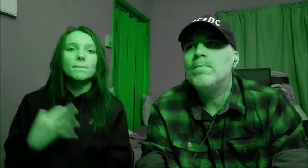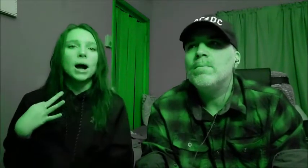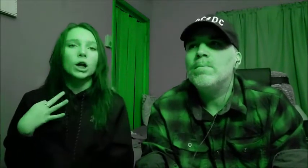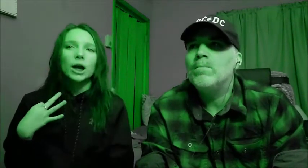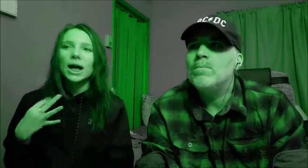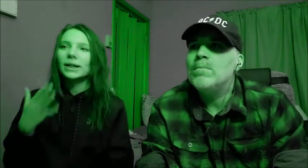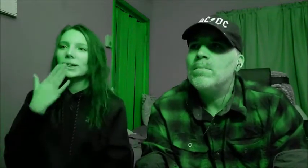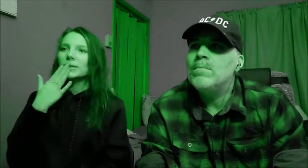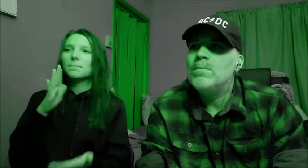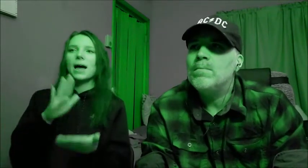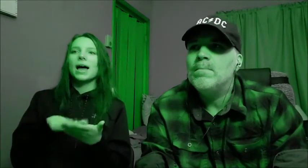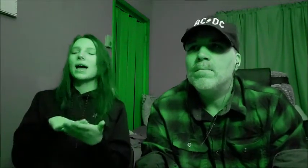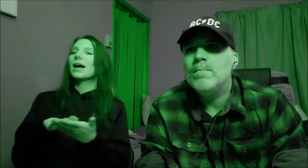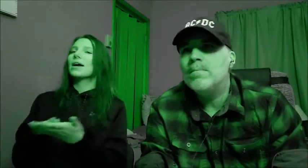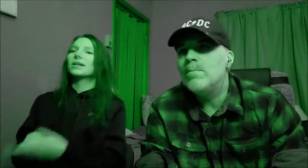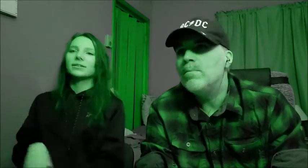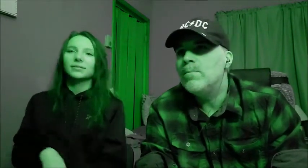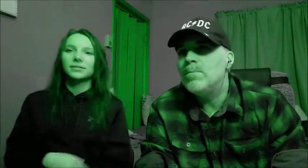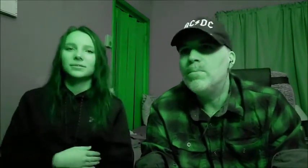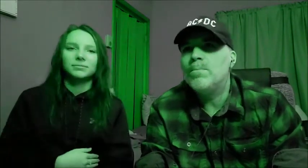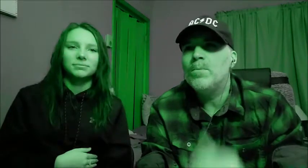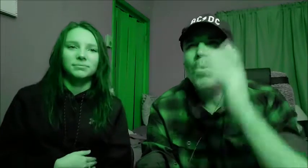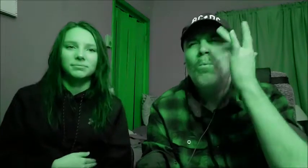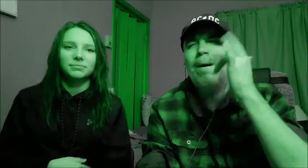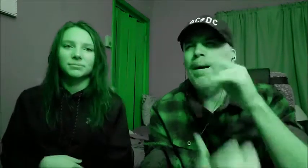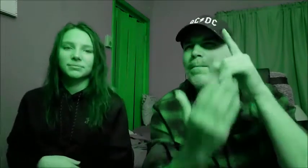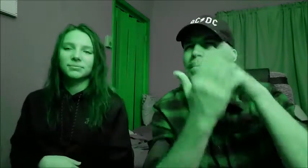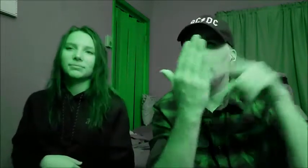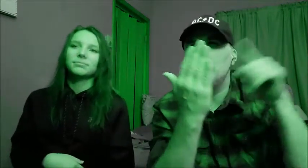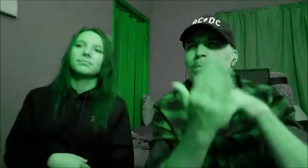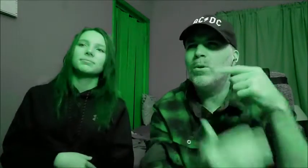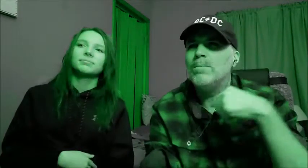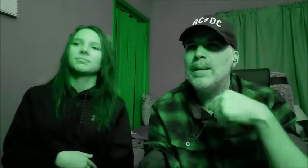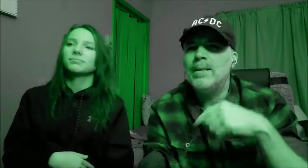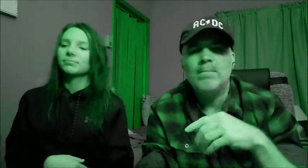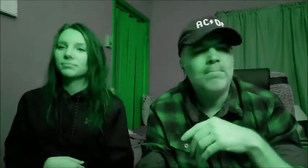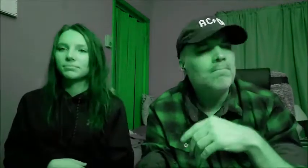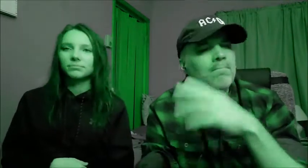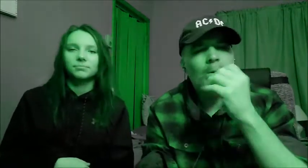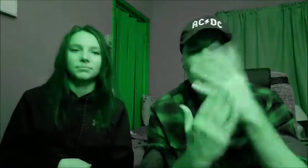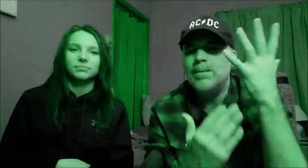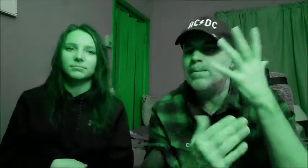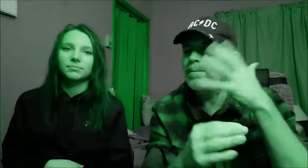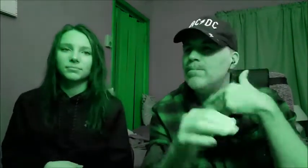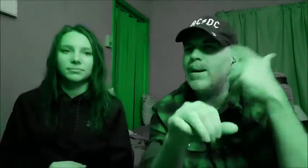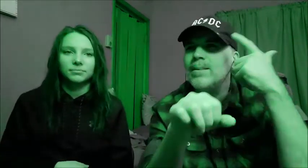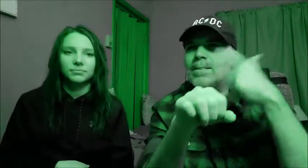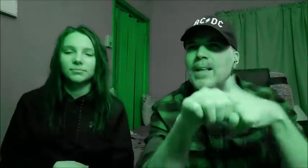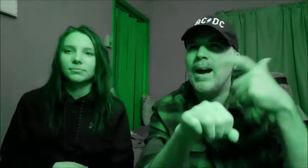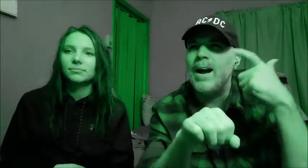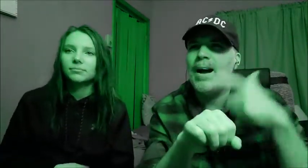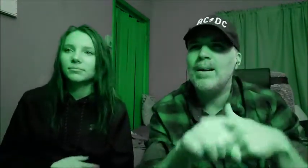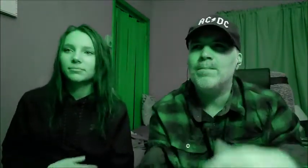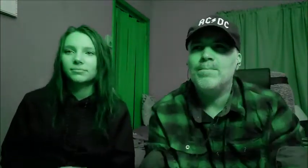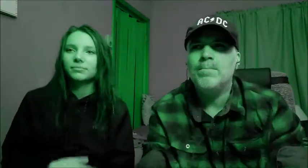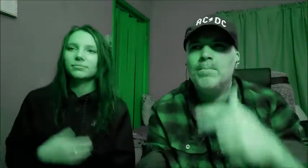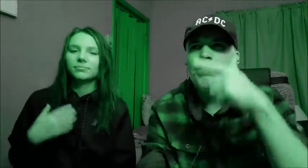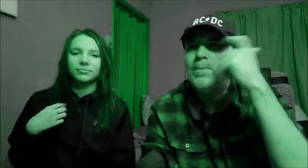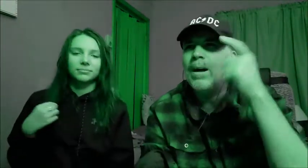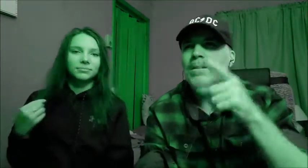all my credit's bad, oh, so I dispute that and waste my time, because